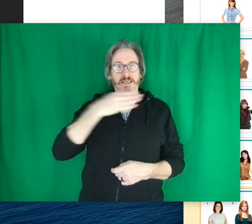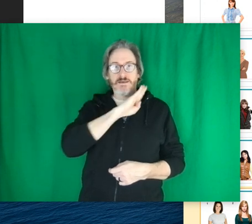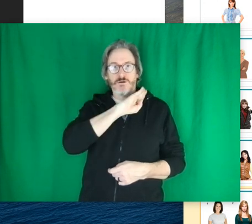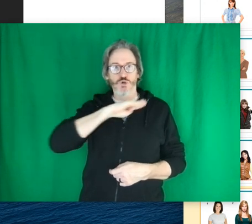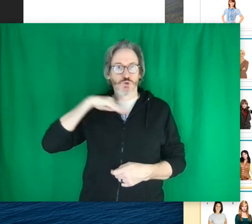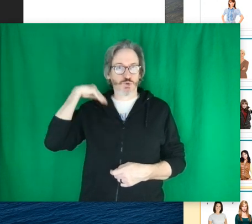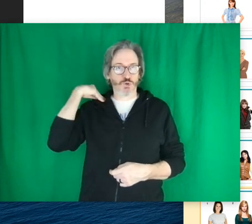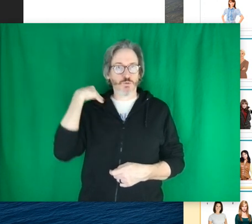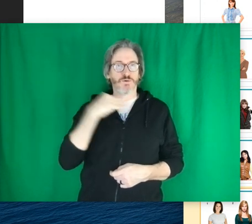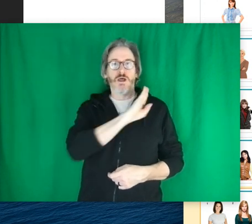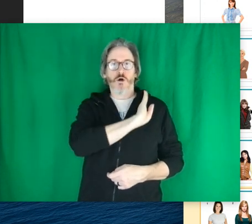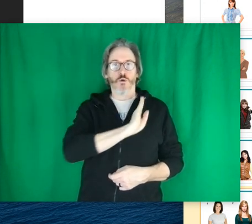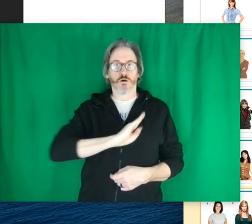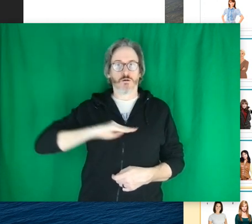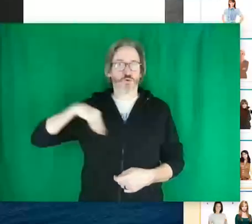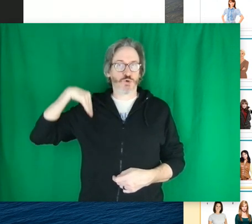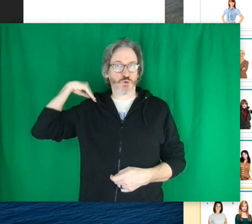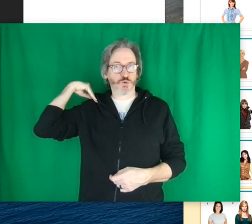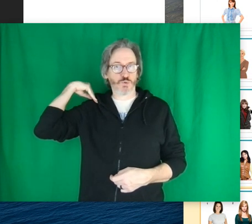like the B.